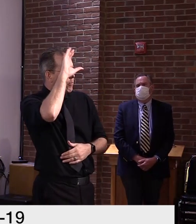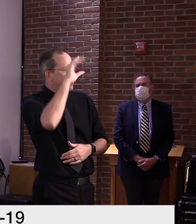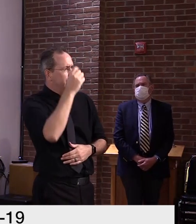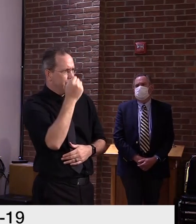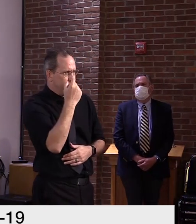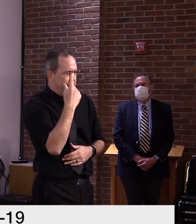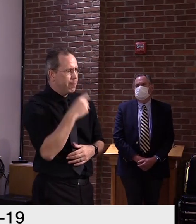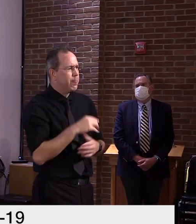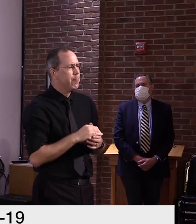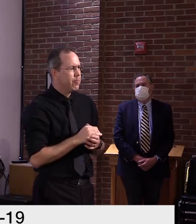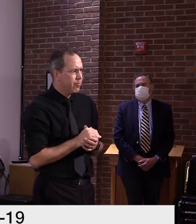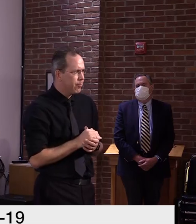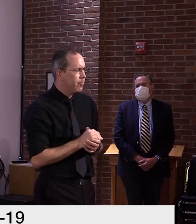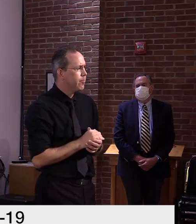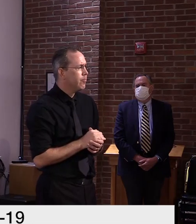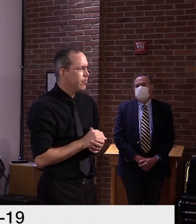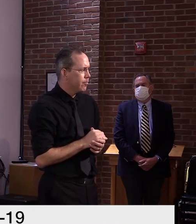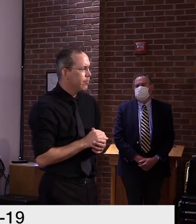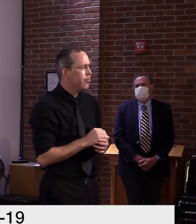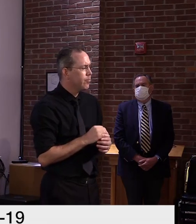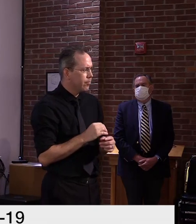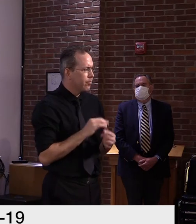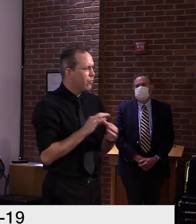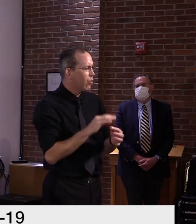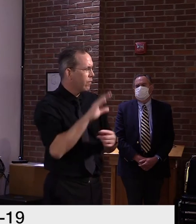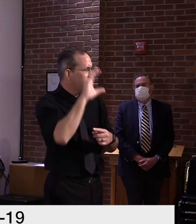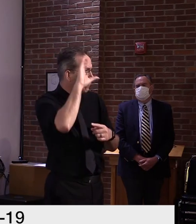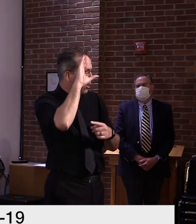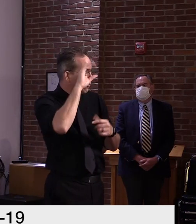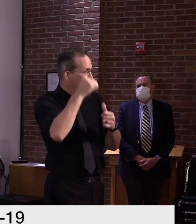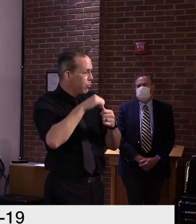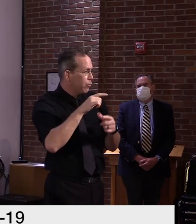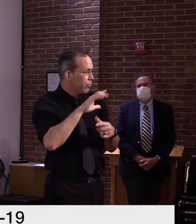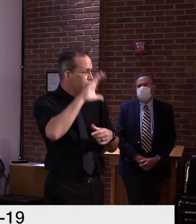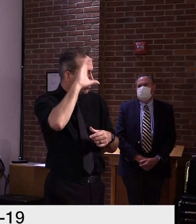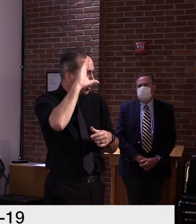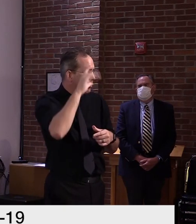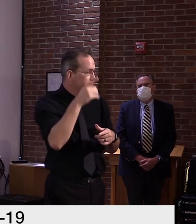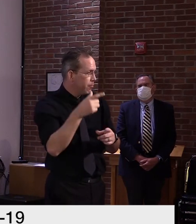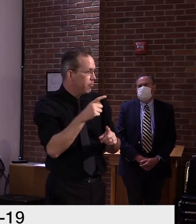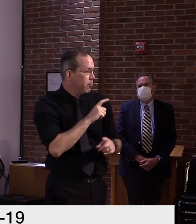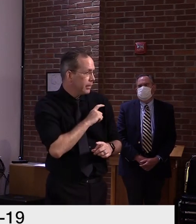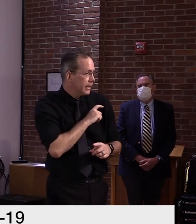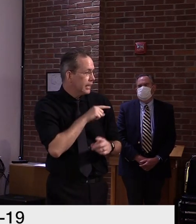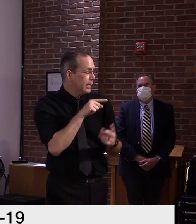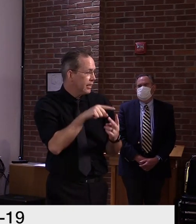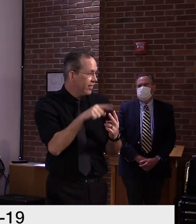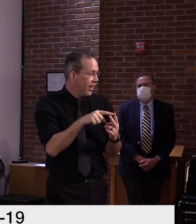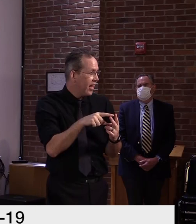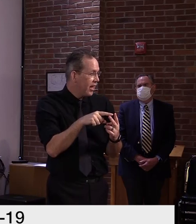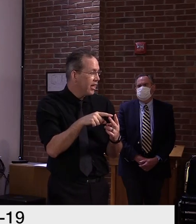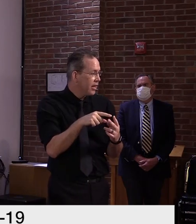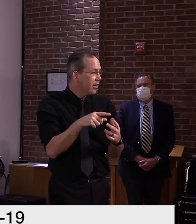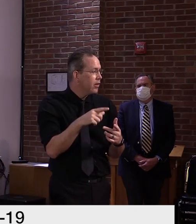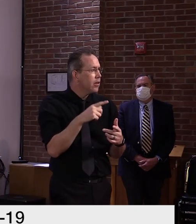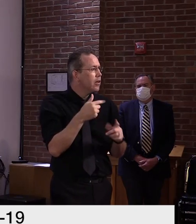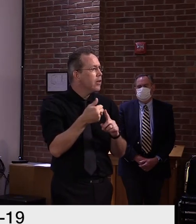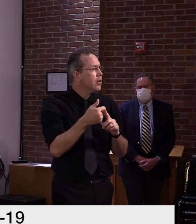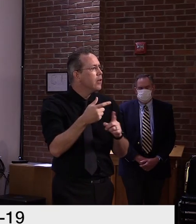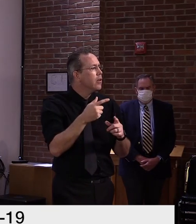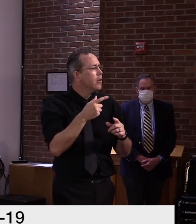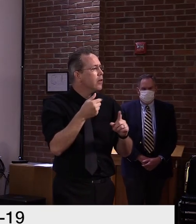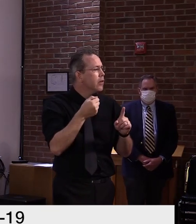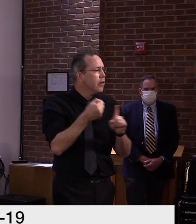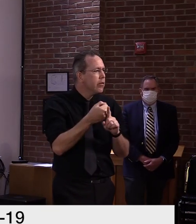cooperation by some of the police, fire, and rescues to come into compliance and reporting to emergency management. And